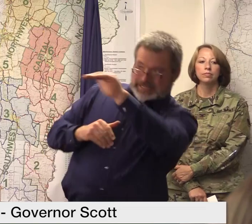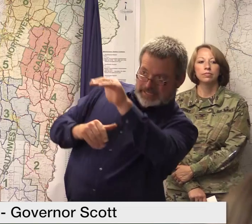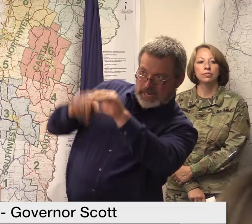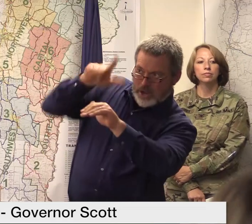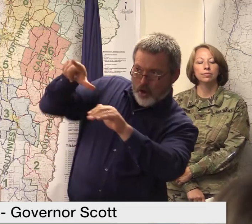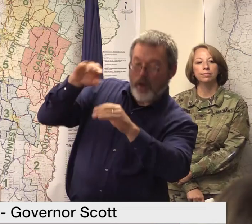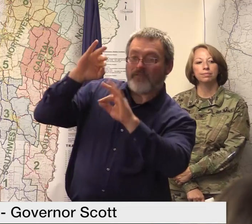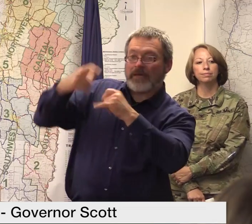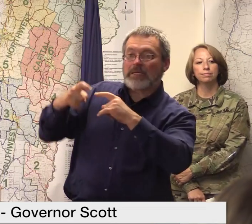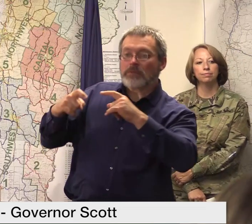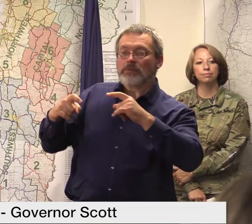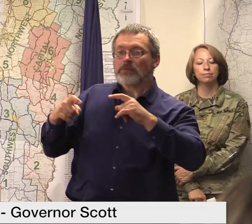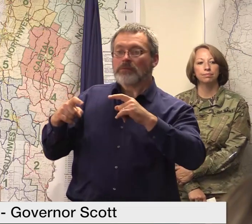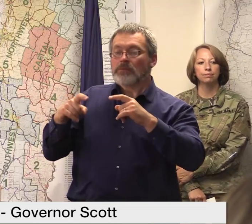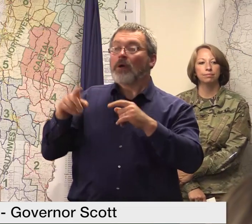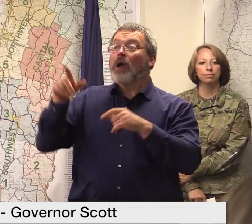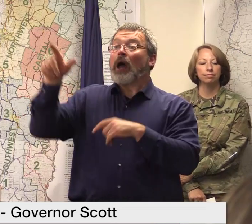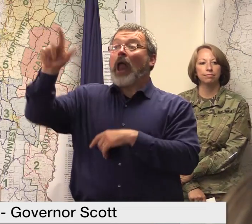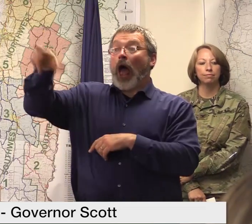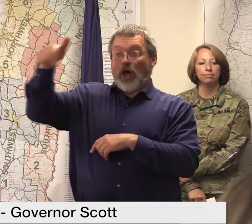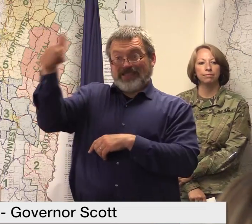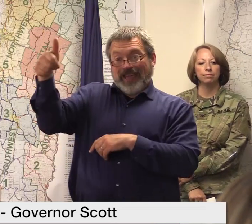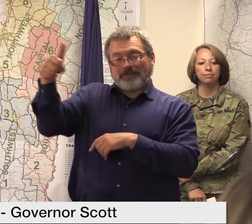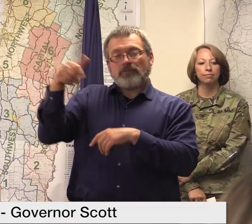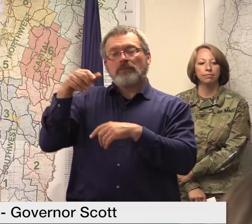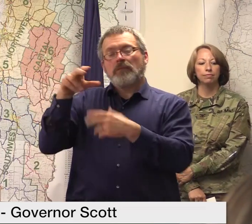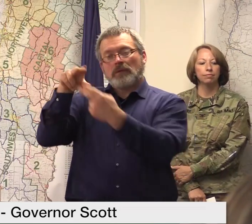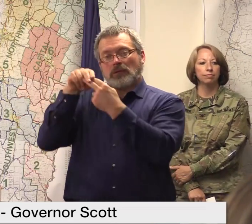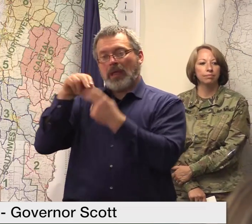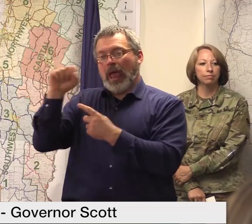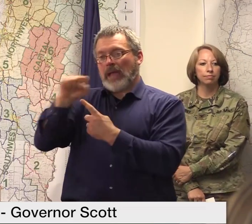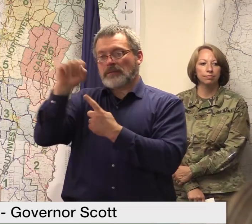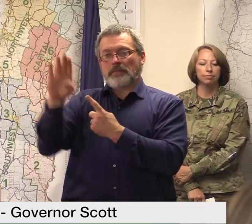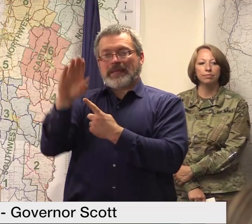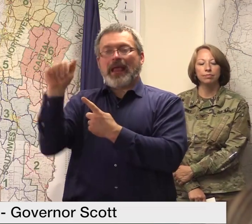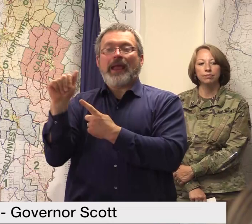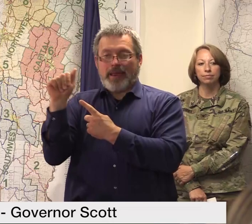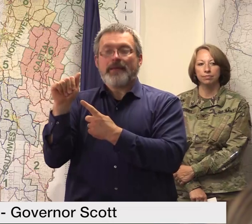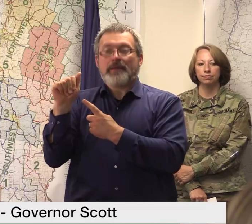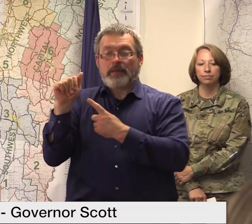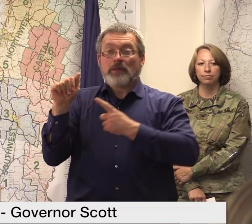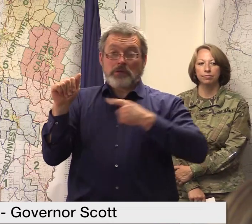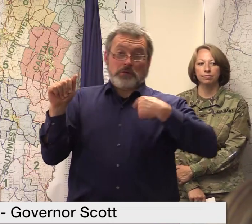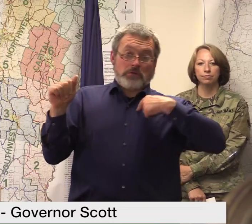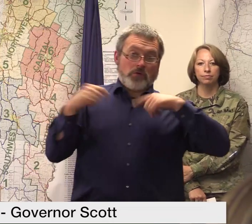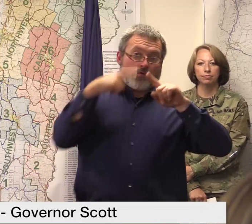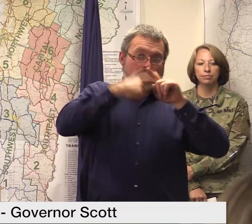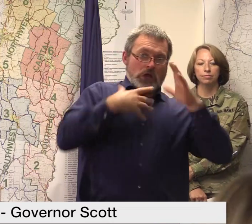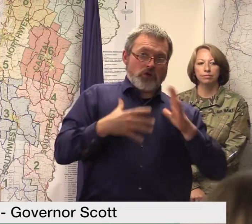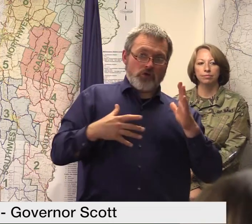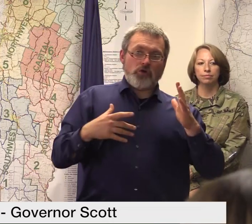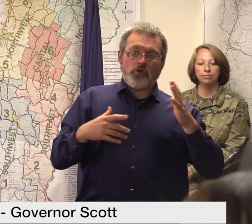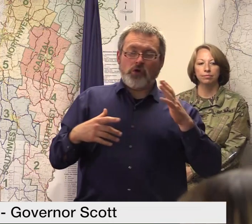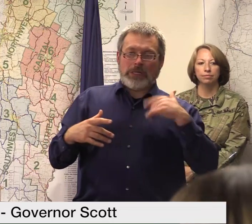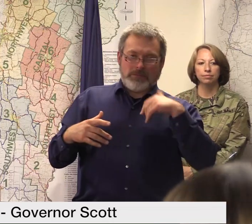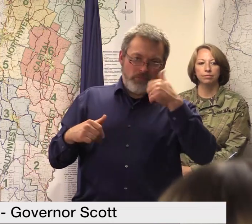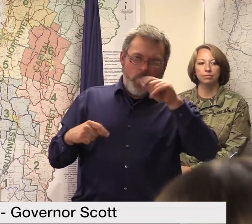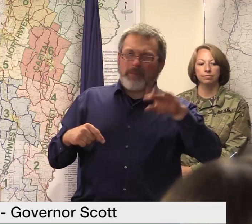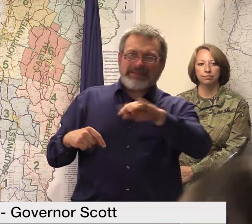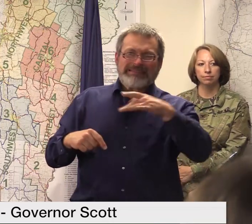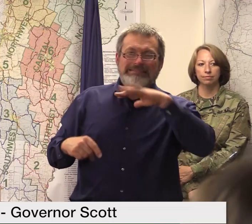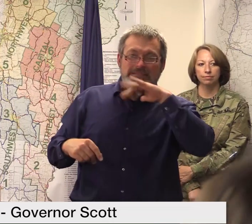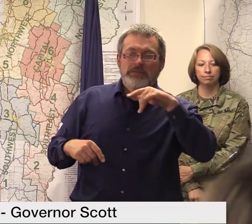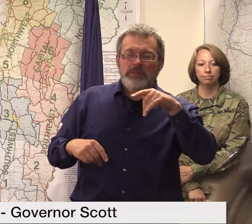so it's a difficult situation for a renter that is in a damaged apartment but the fact is that their